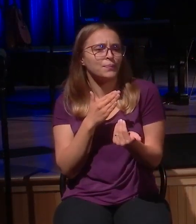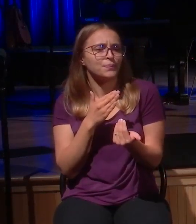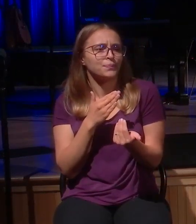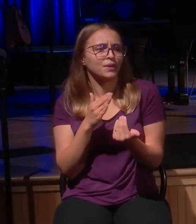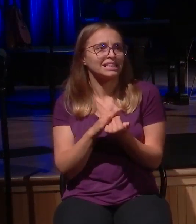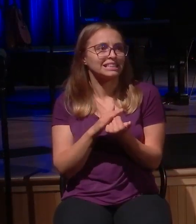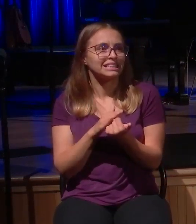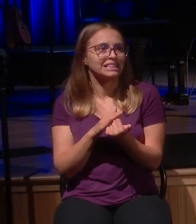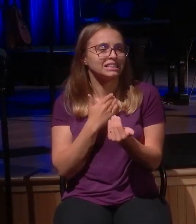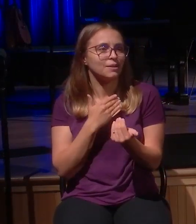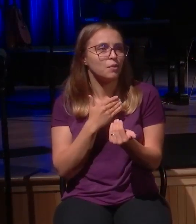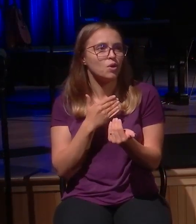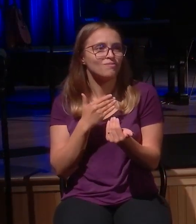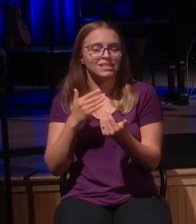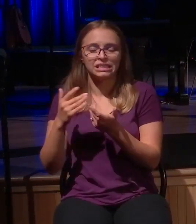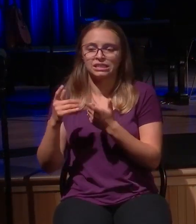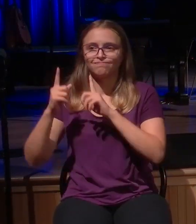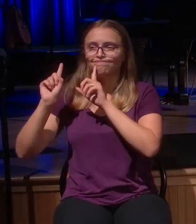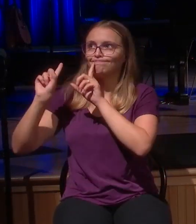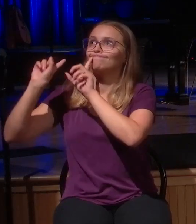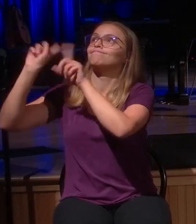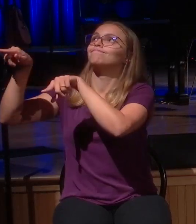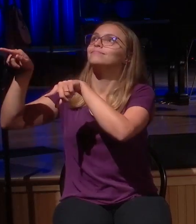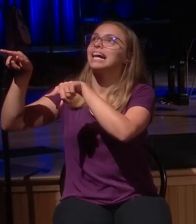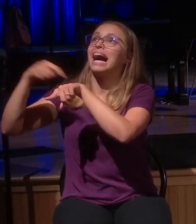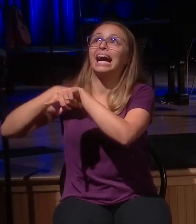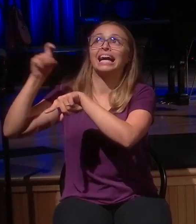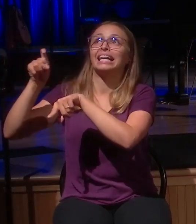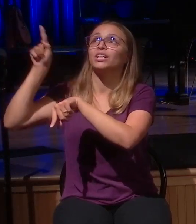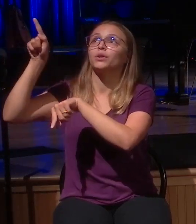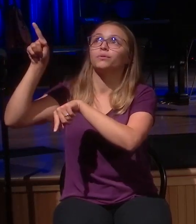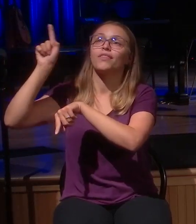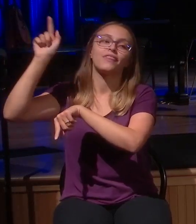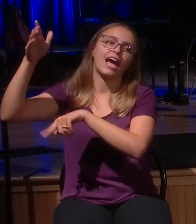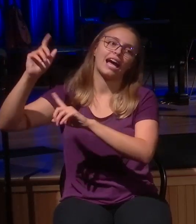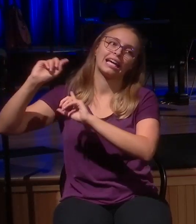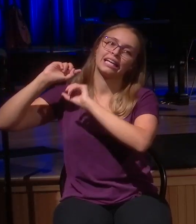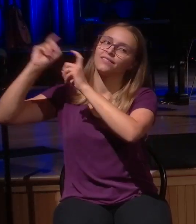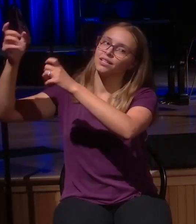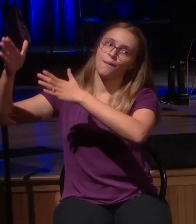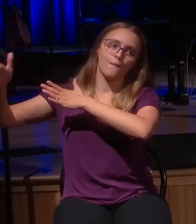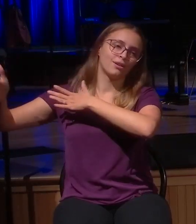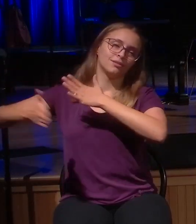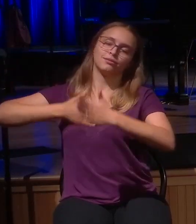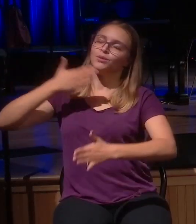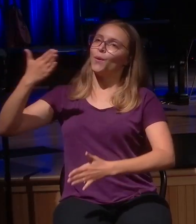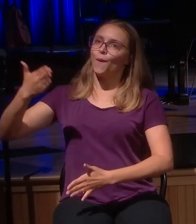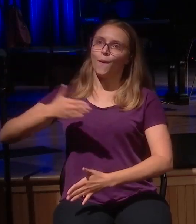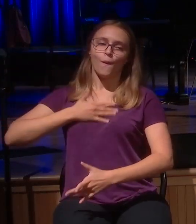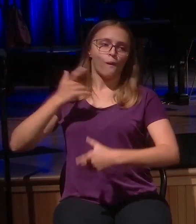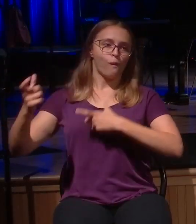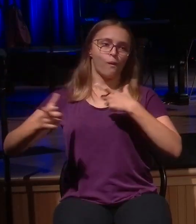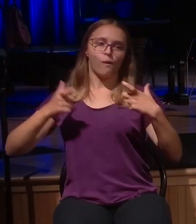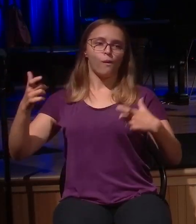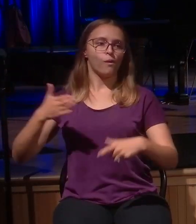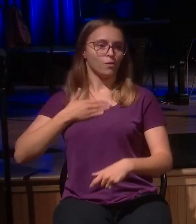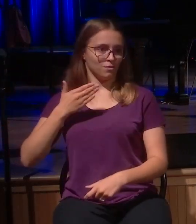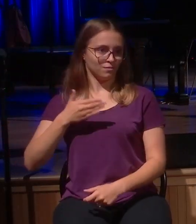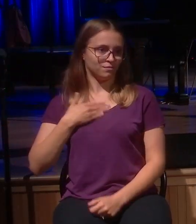the heart of the Father. Now, before we jump into the lost shepherd, the lost sheep, the lost coin, the lost son, it really is important to ask, why